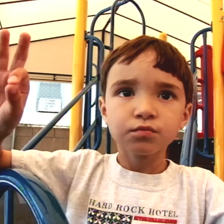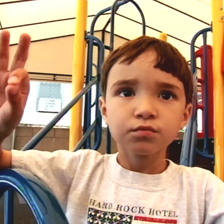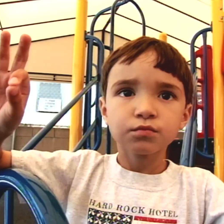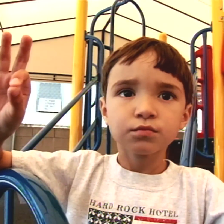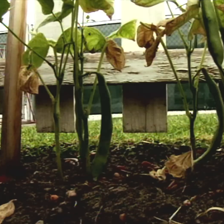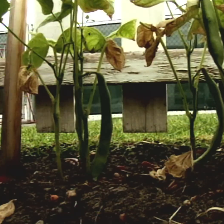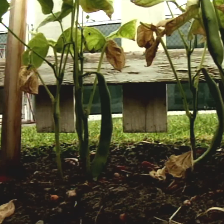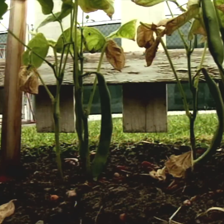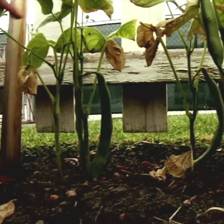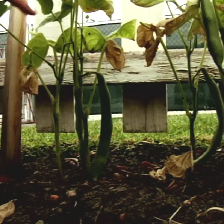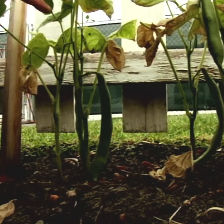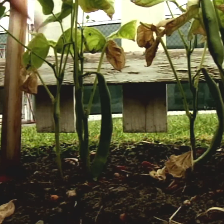Bean. Beans in the garden.